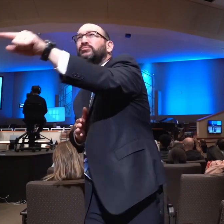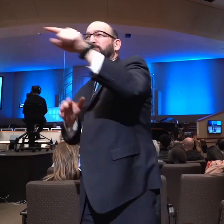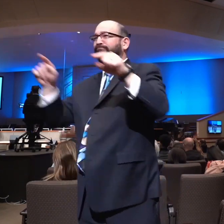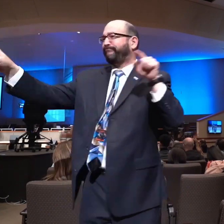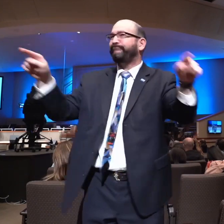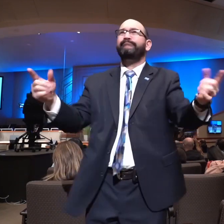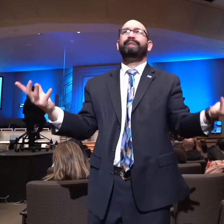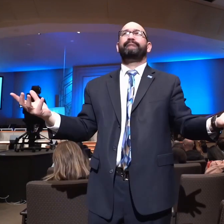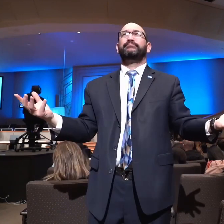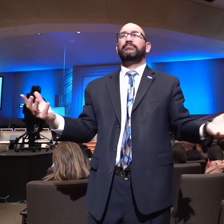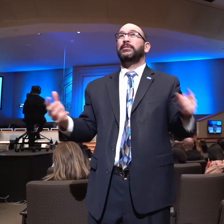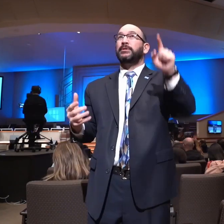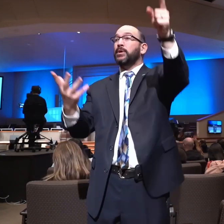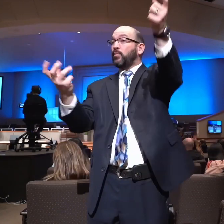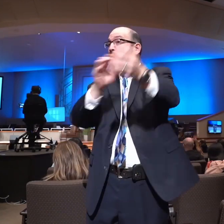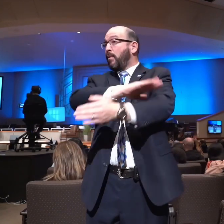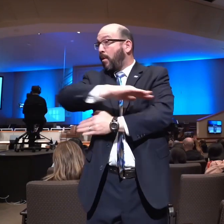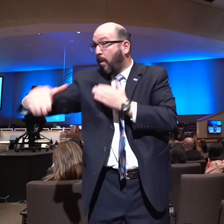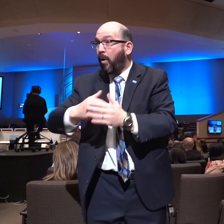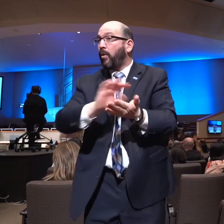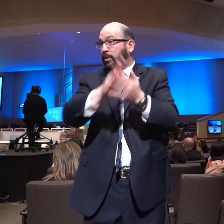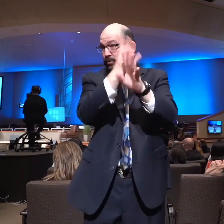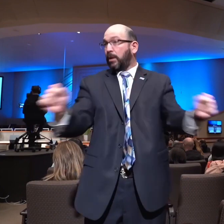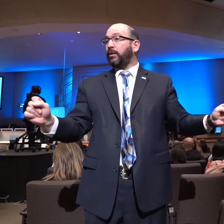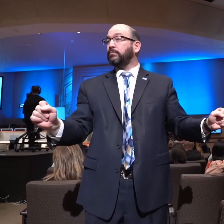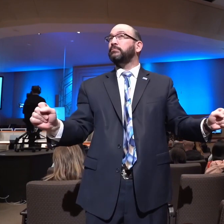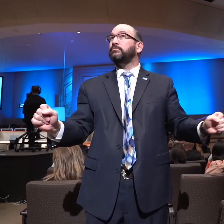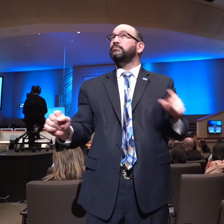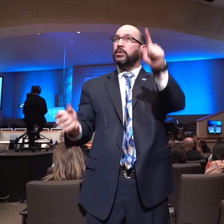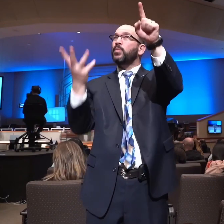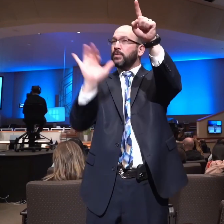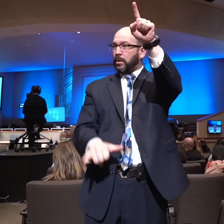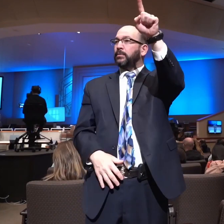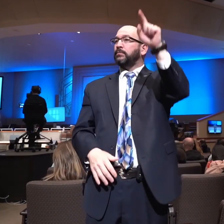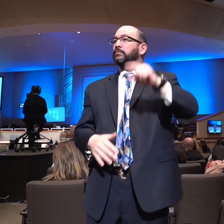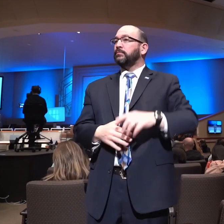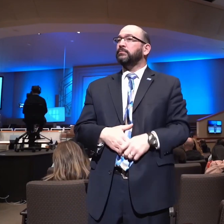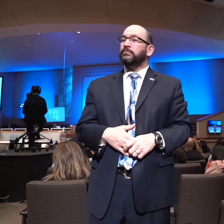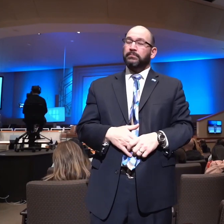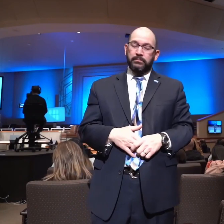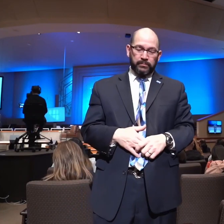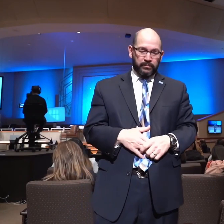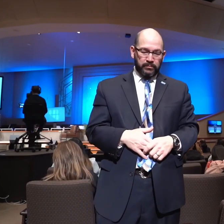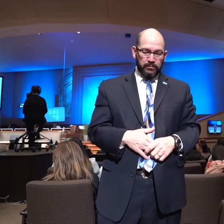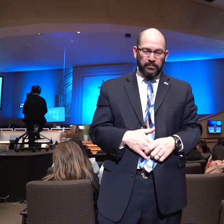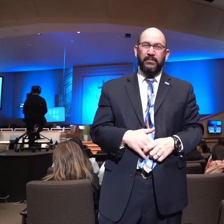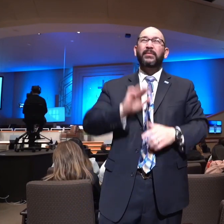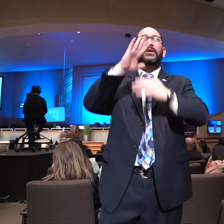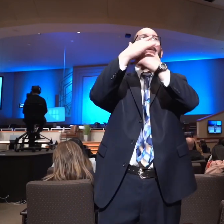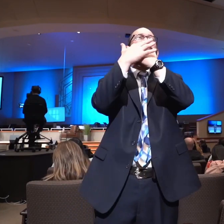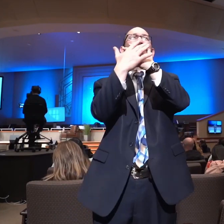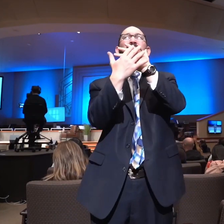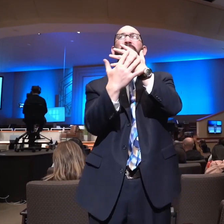It's God's will that people would be saved. Oh, the blood will never lose its power.